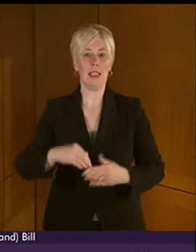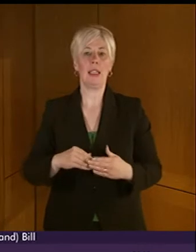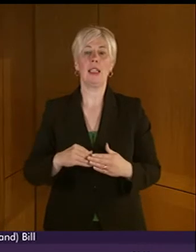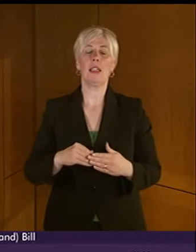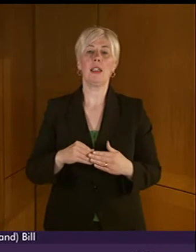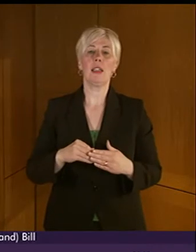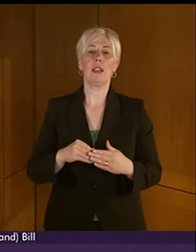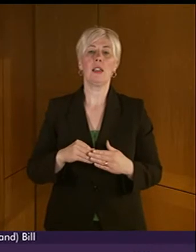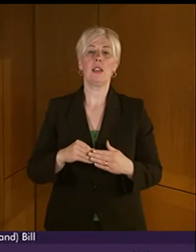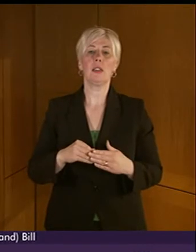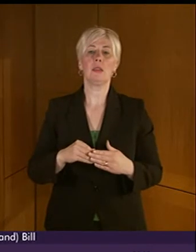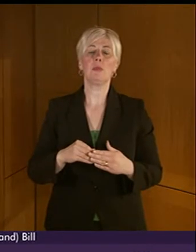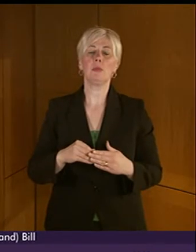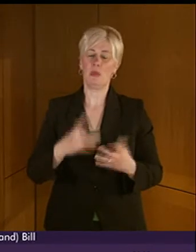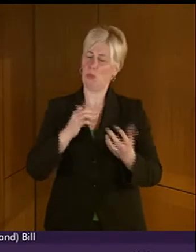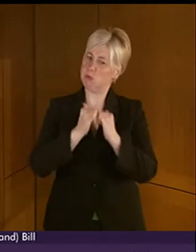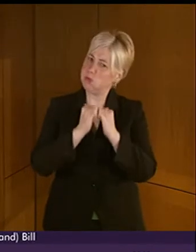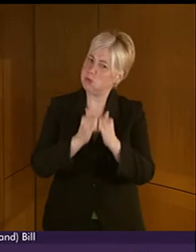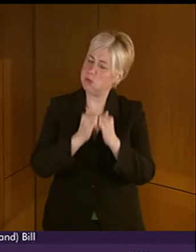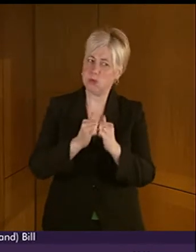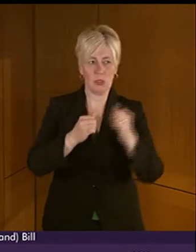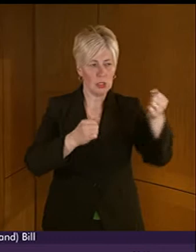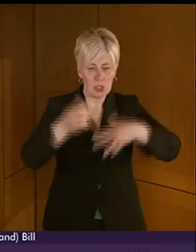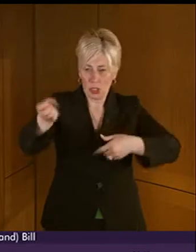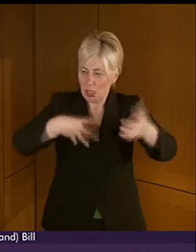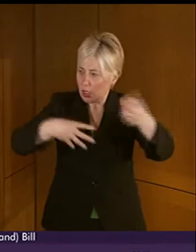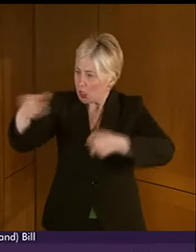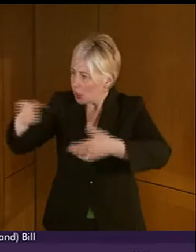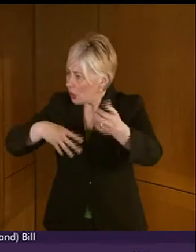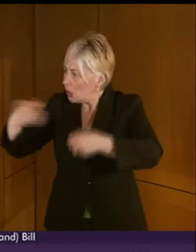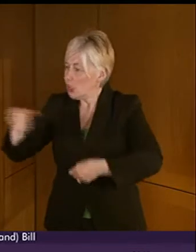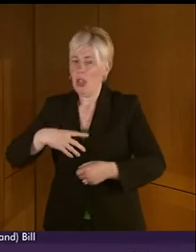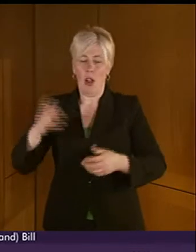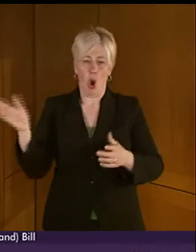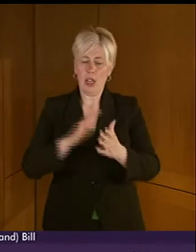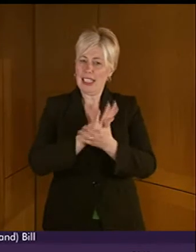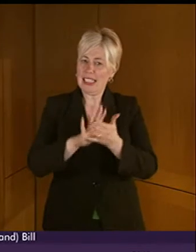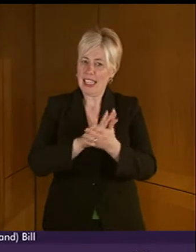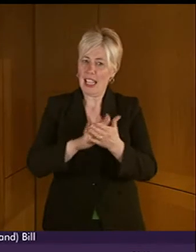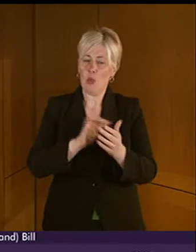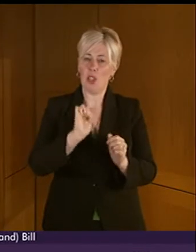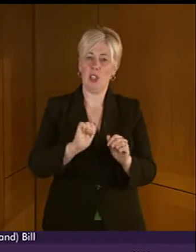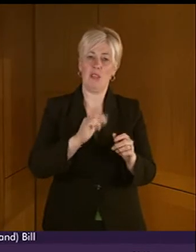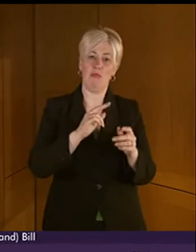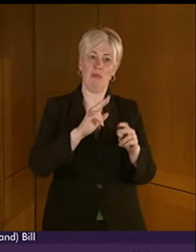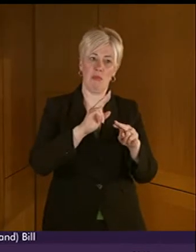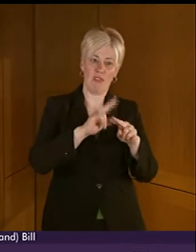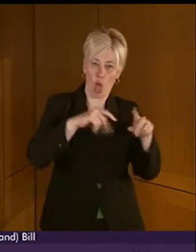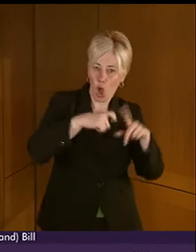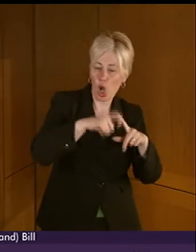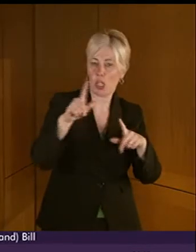record the valuable contributions and insights to sign language that we received at Falkirk, Edinburgh and elsewhere.